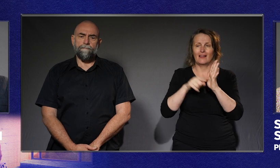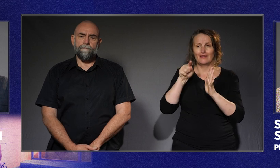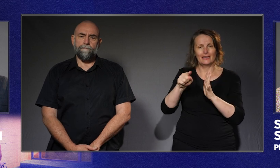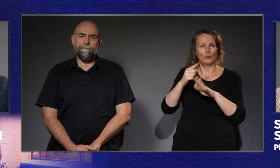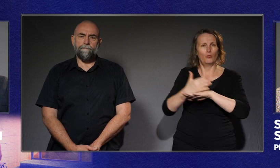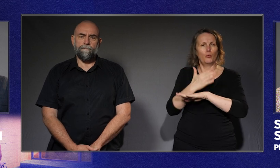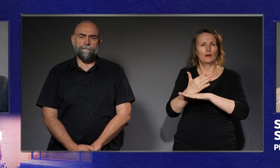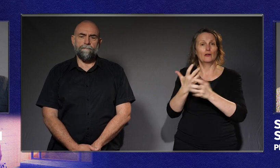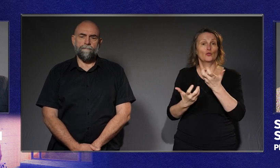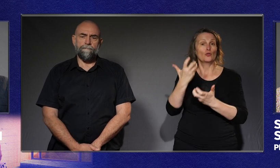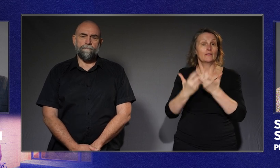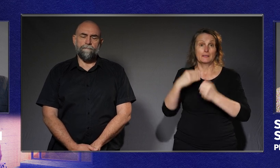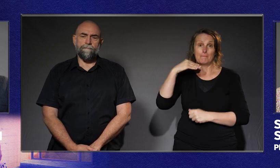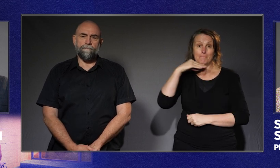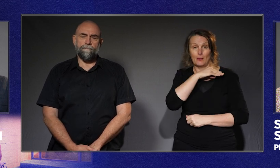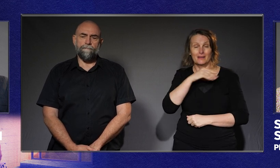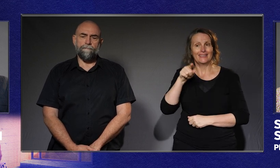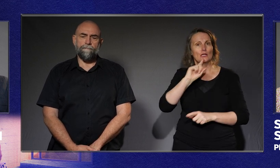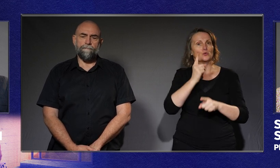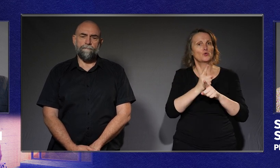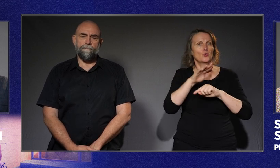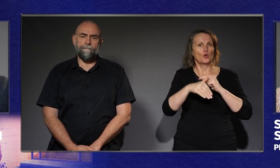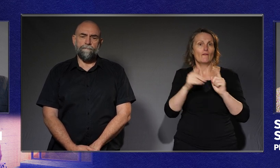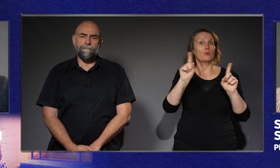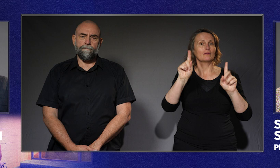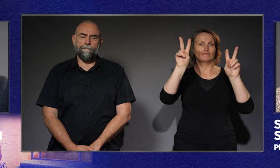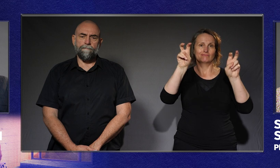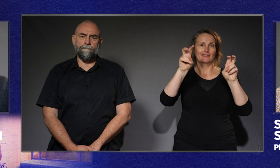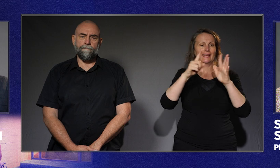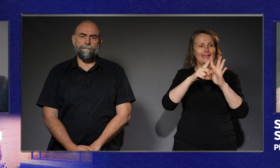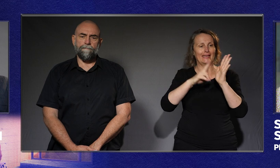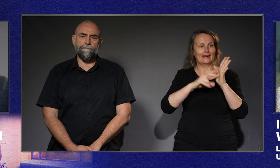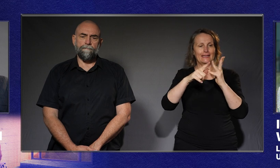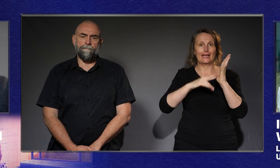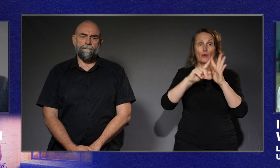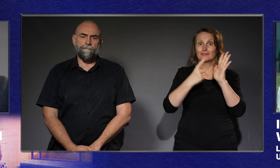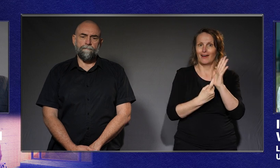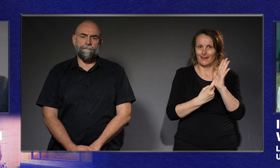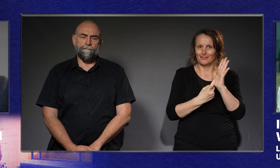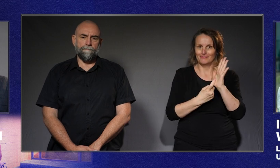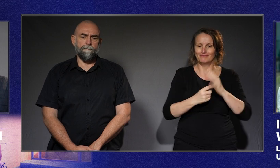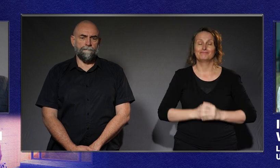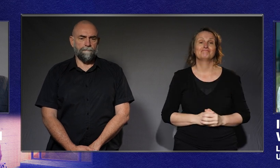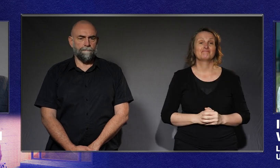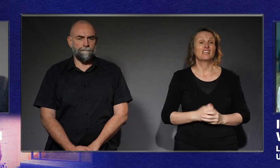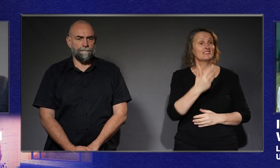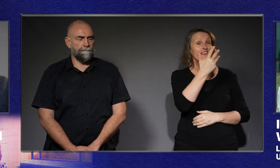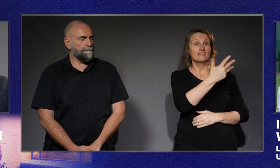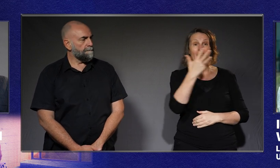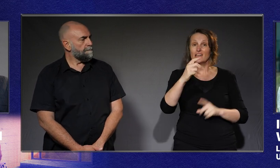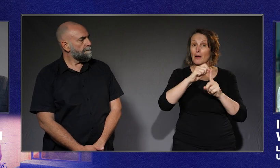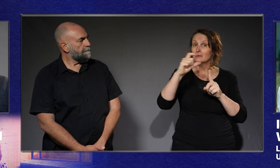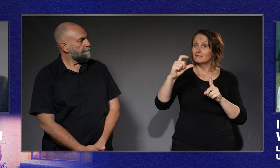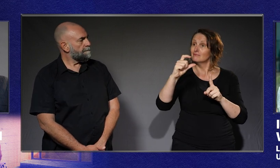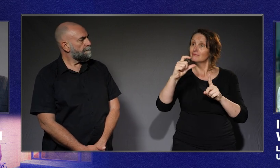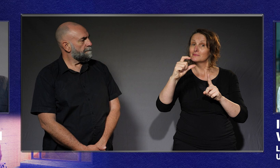at the University of Melbourne. And he talks about these things called encounters. 99.9% of the people